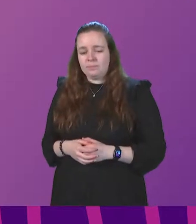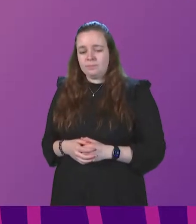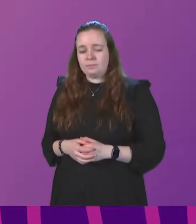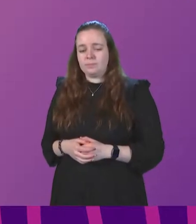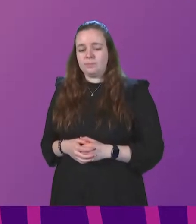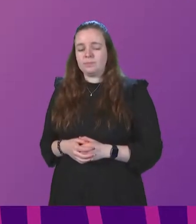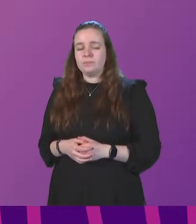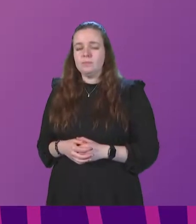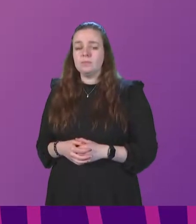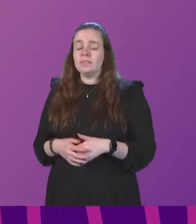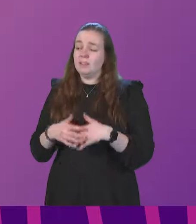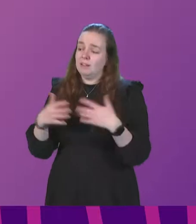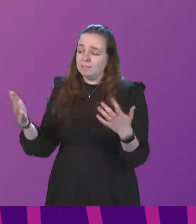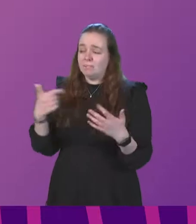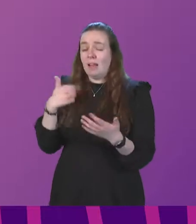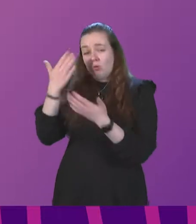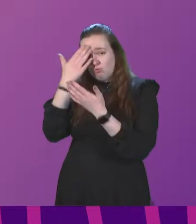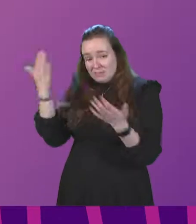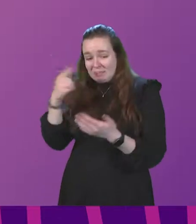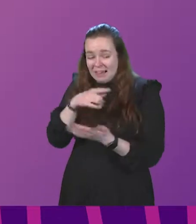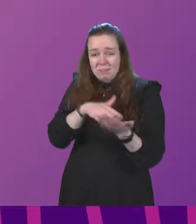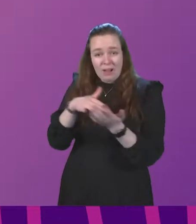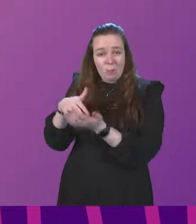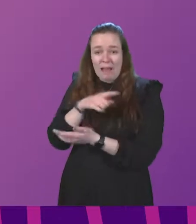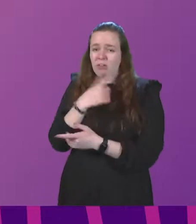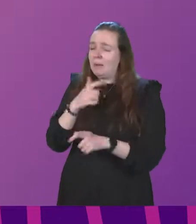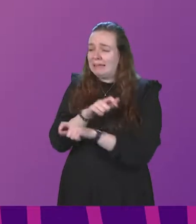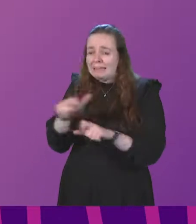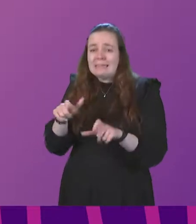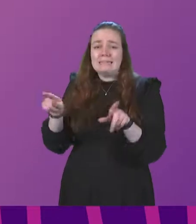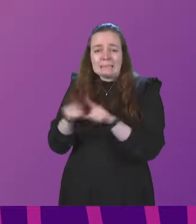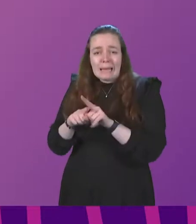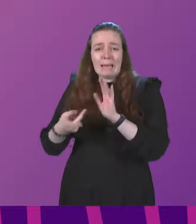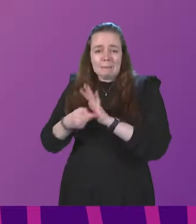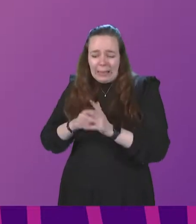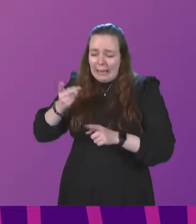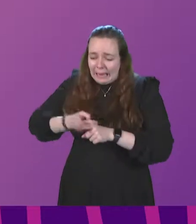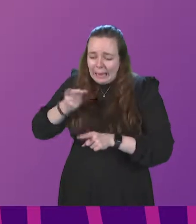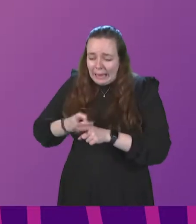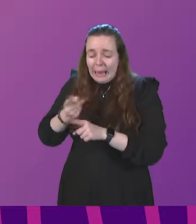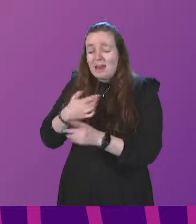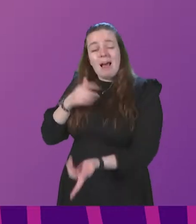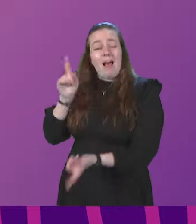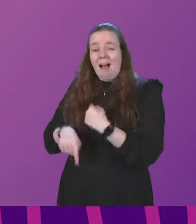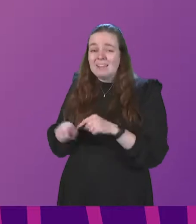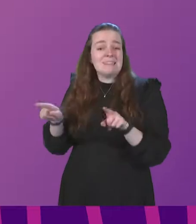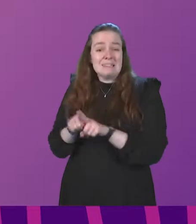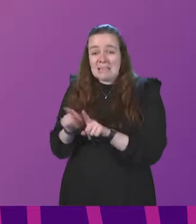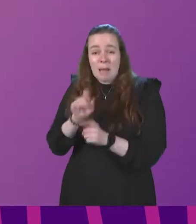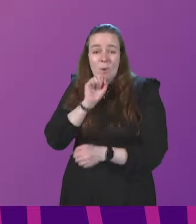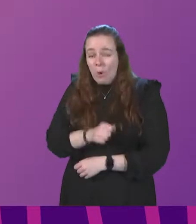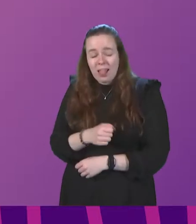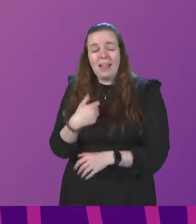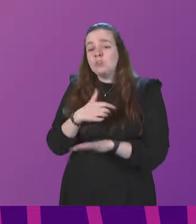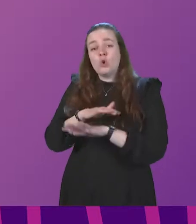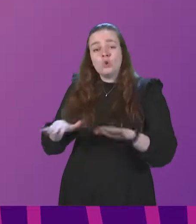With the greatest respect to Michael Marrow, he continues to come back with the same plan. And my answer will continue to be the same. It is not based on